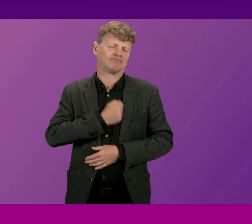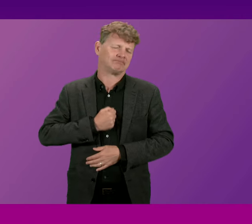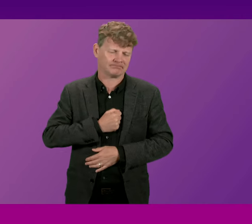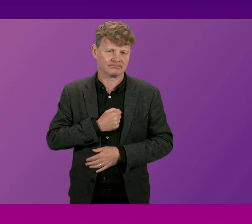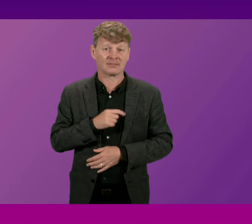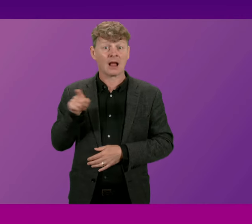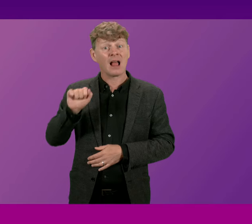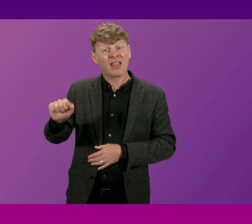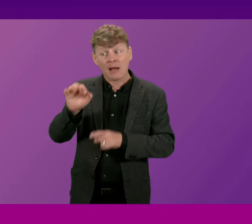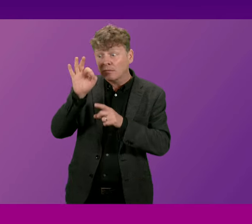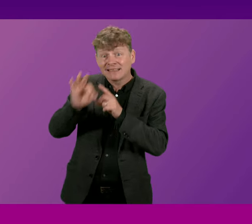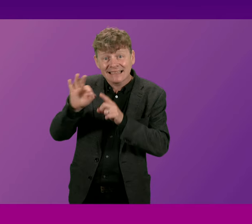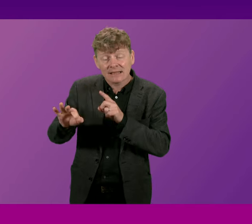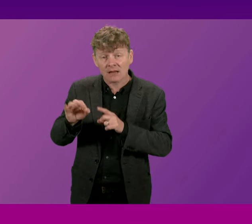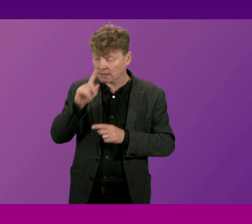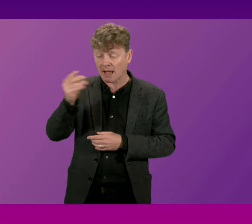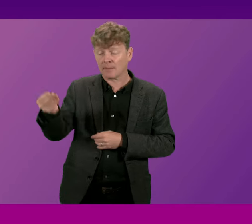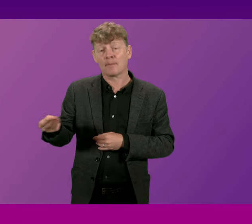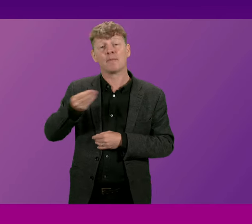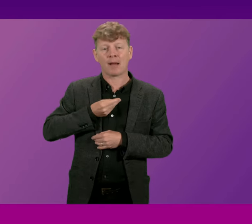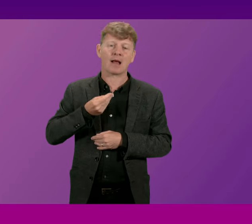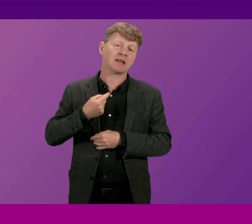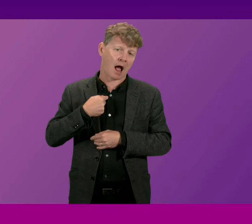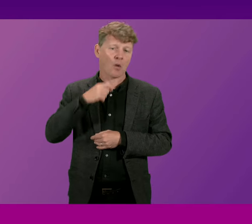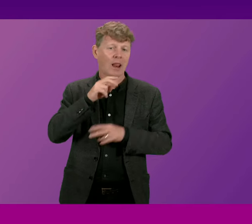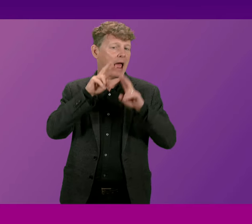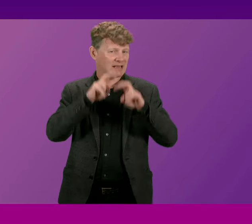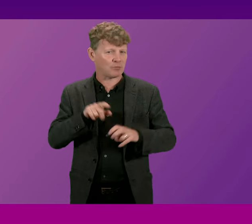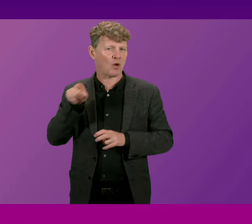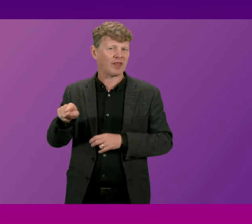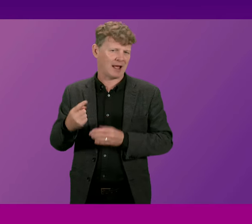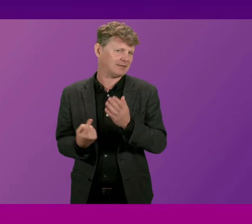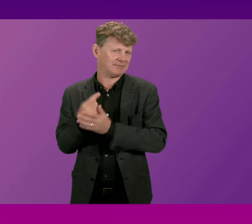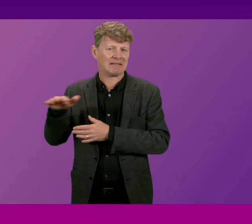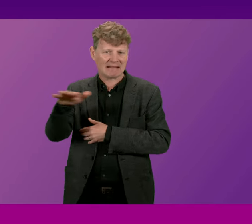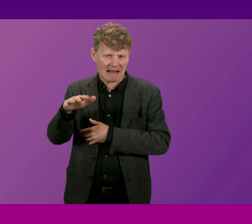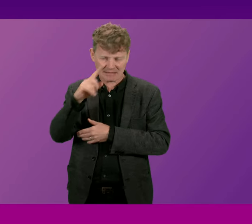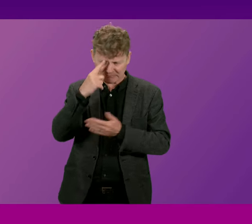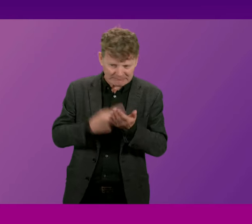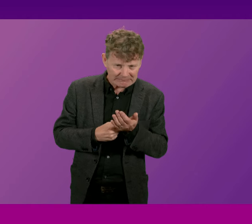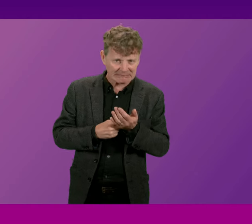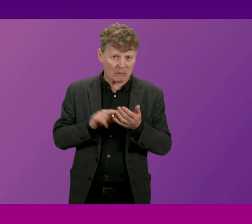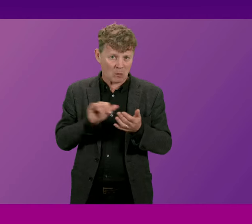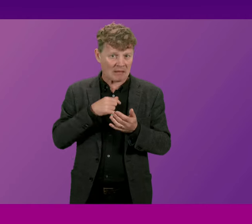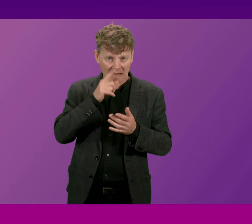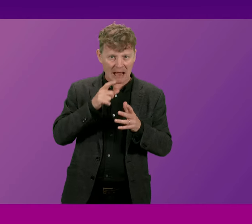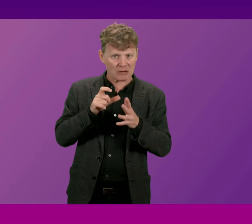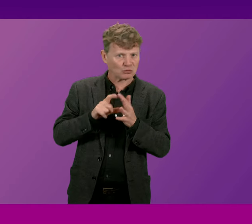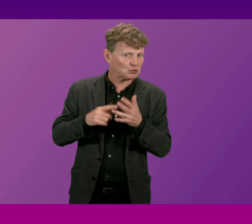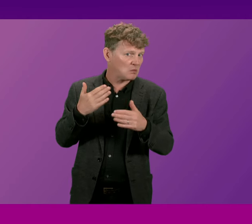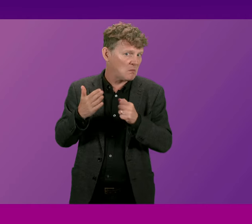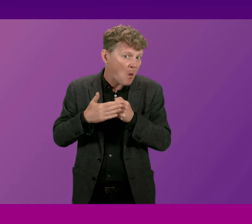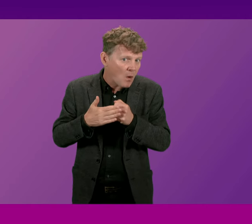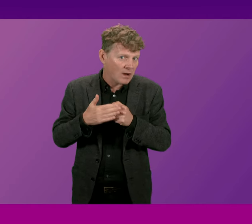particular details to me I will explore the case and determine if there is anything more that can be done to support